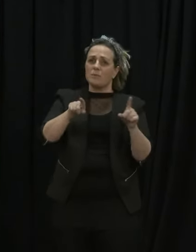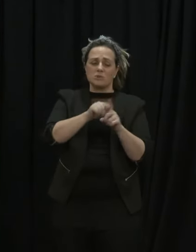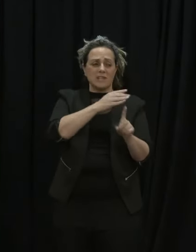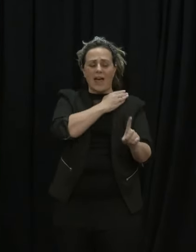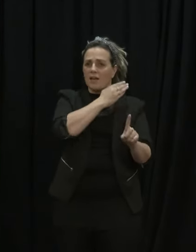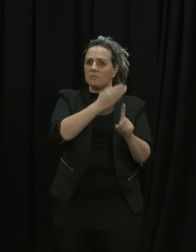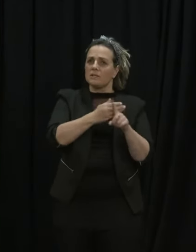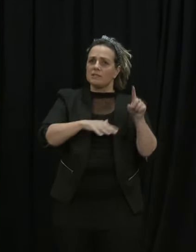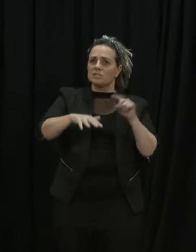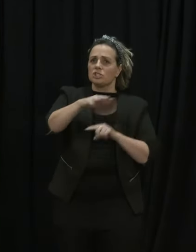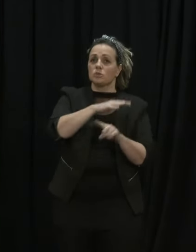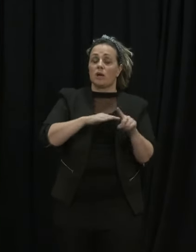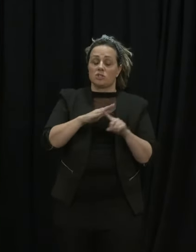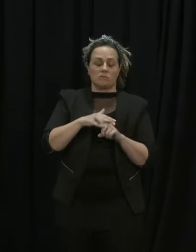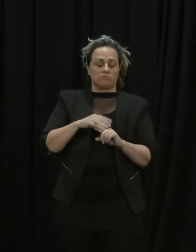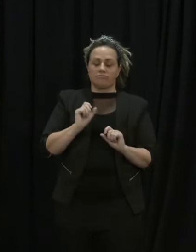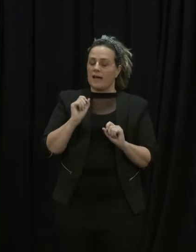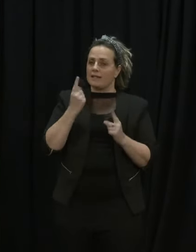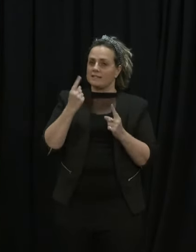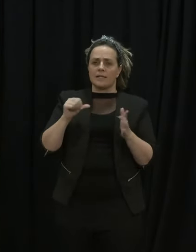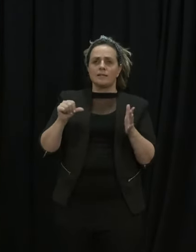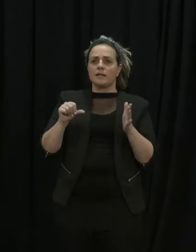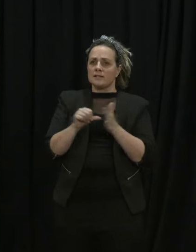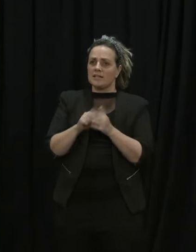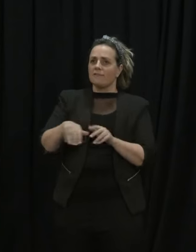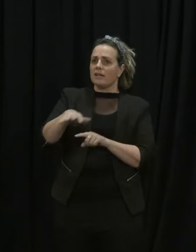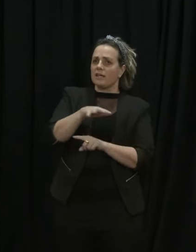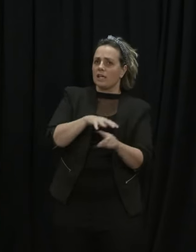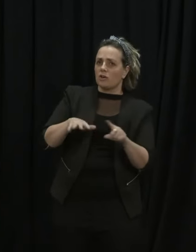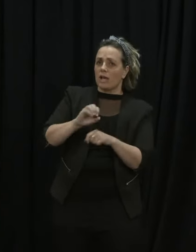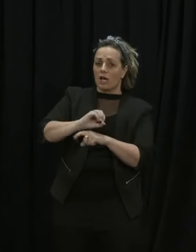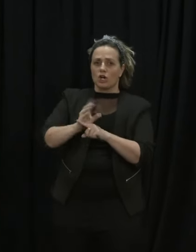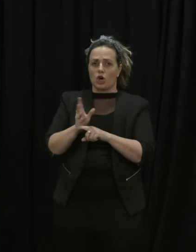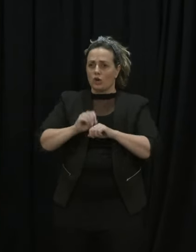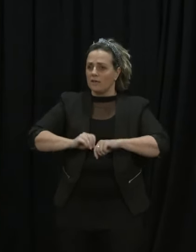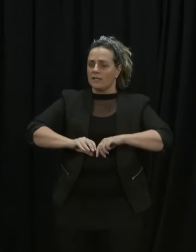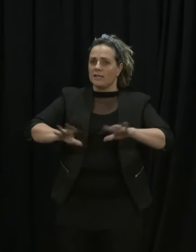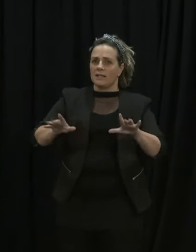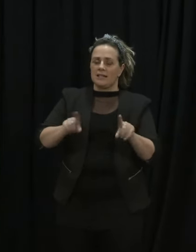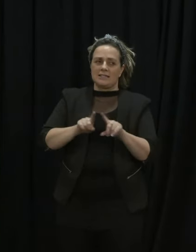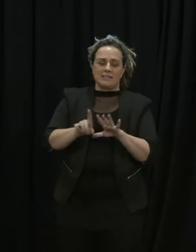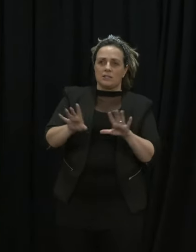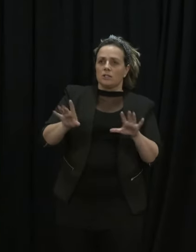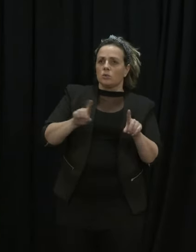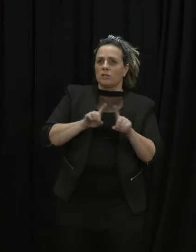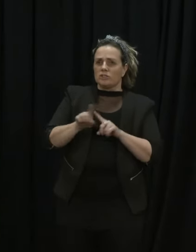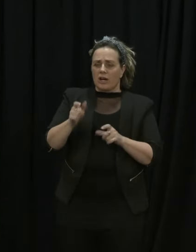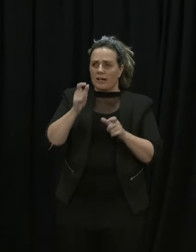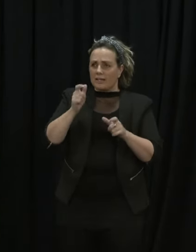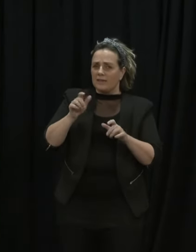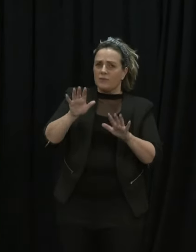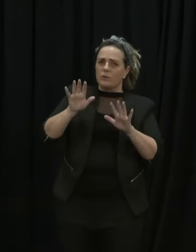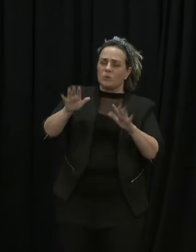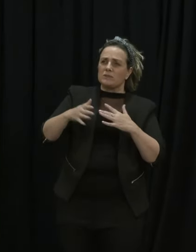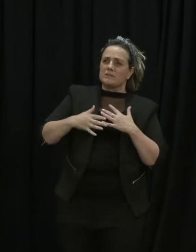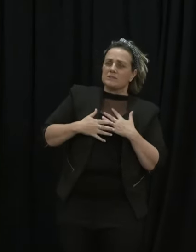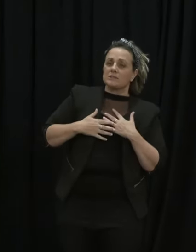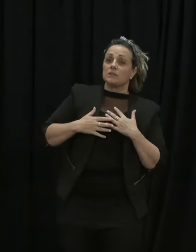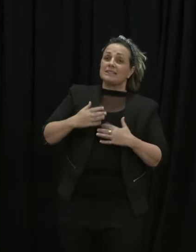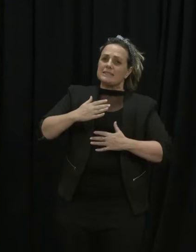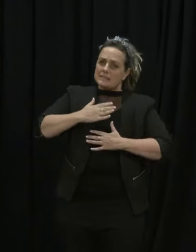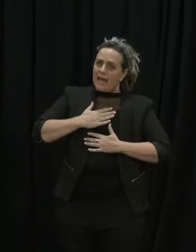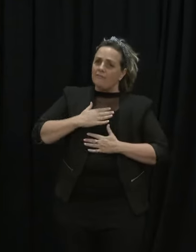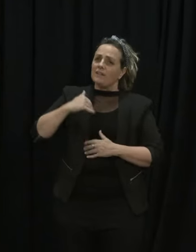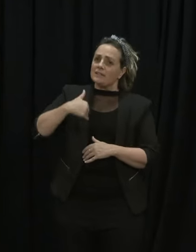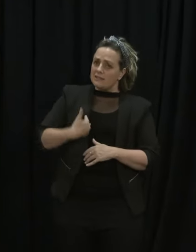without doubt one of the most difficult areas of managing COVID-19 we try to do it sensitively we try to do it safely